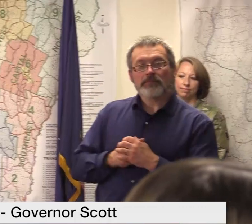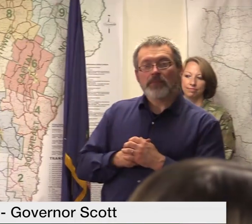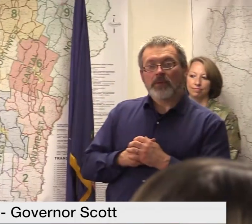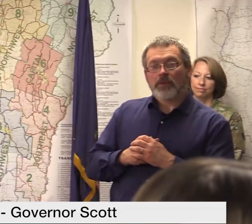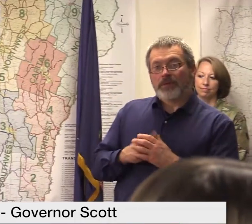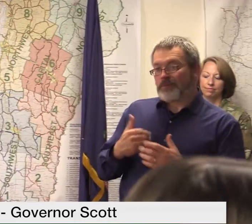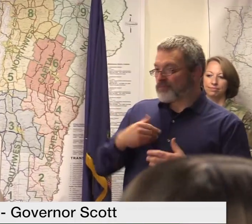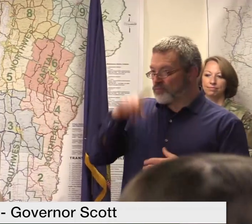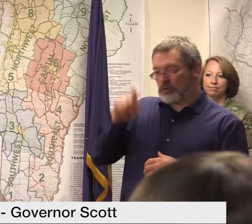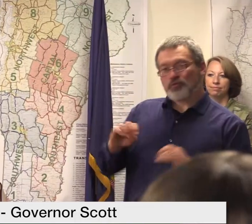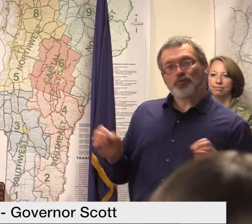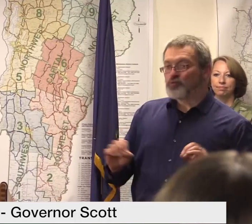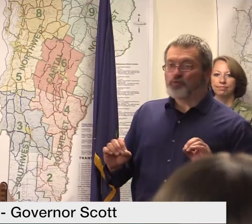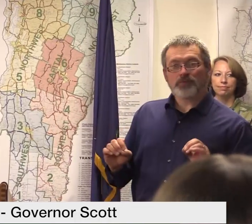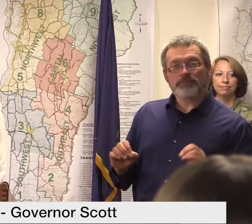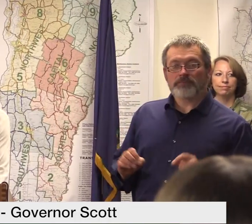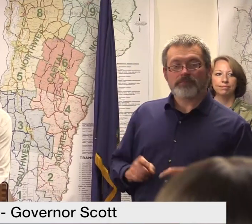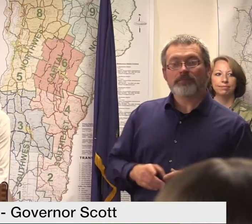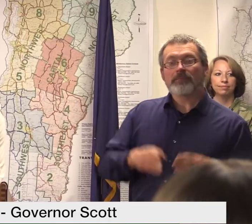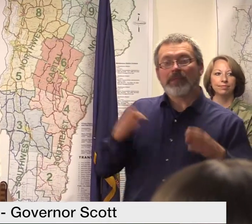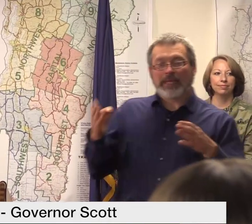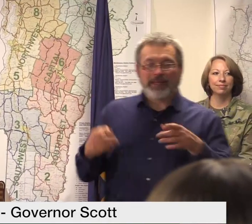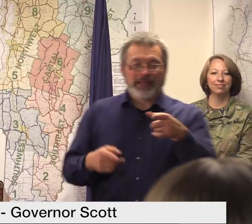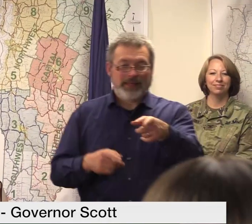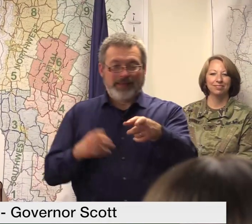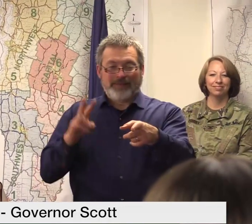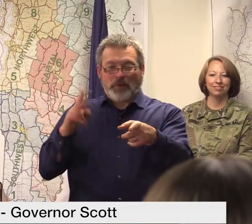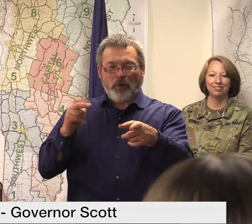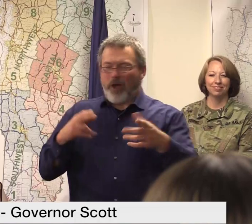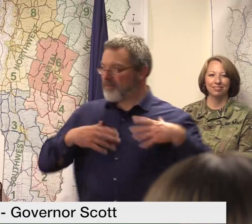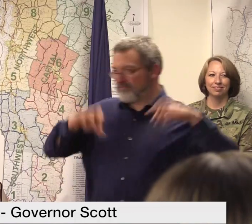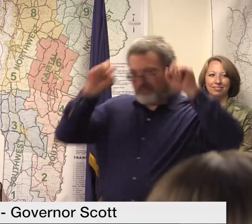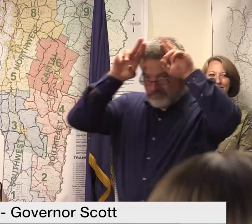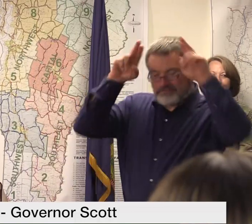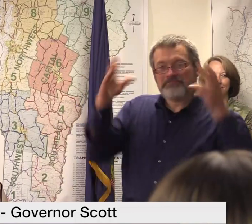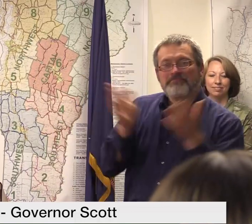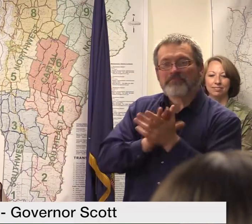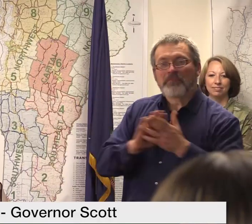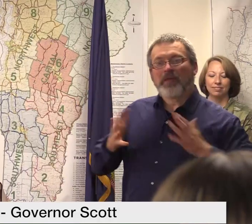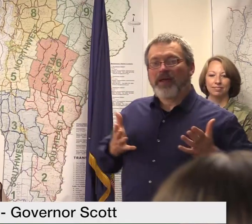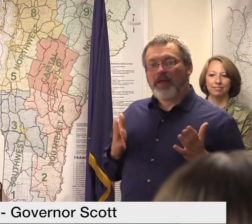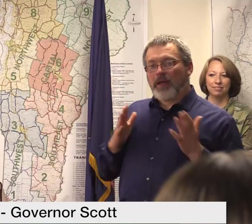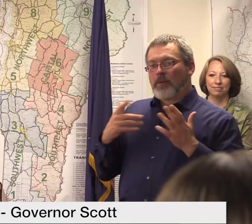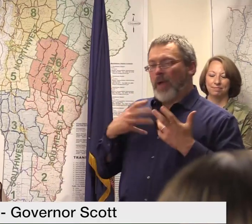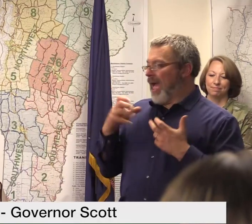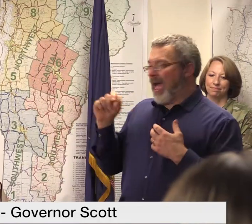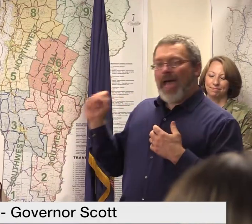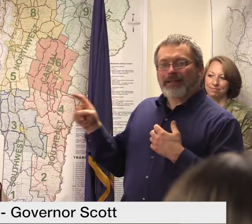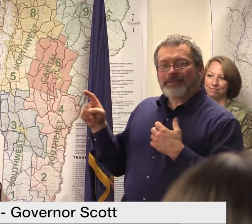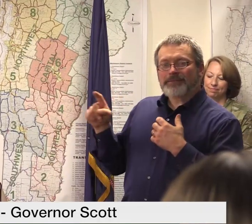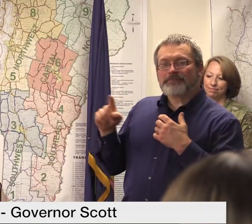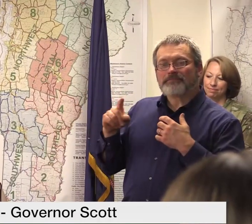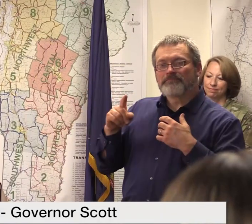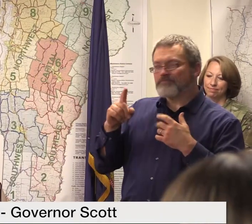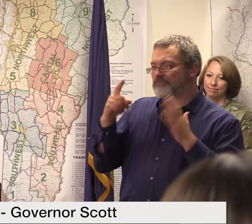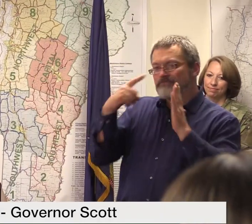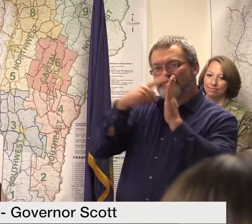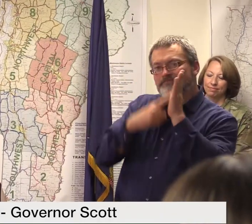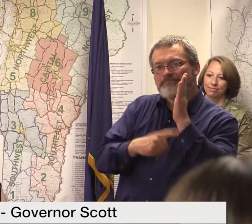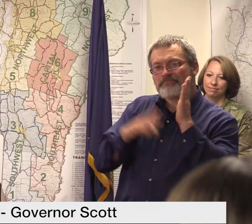right now thank you all right sarah um you brought up the uh supplemental appropriations bill